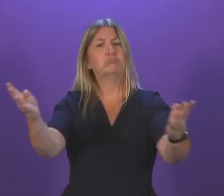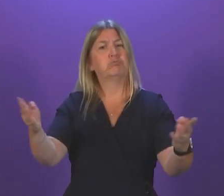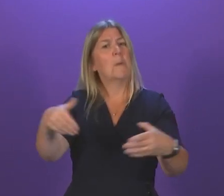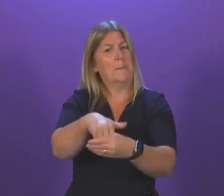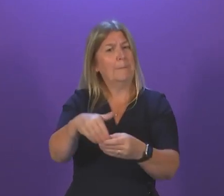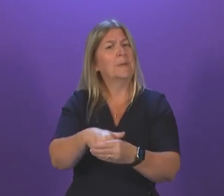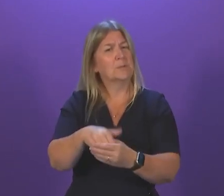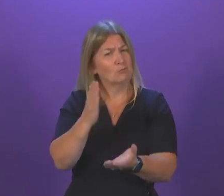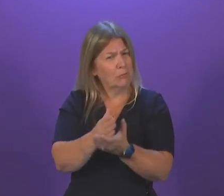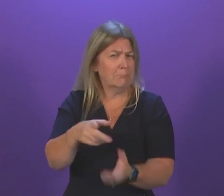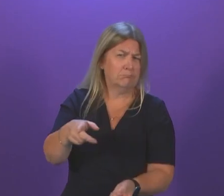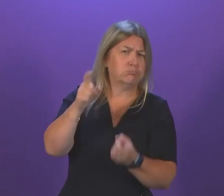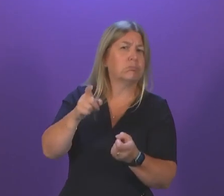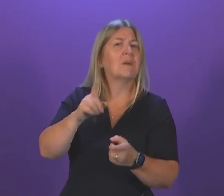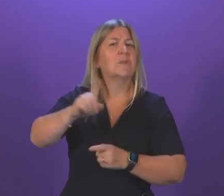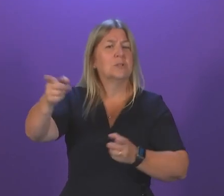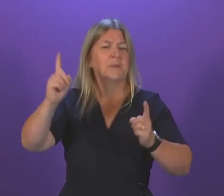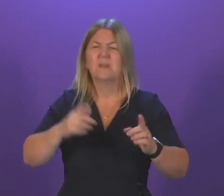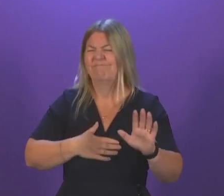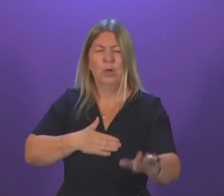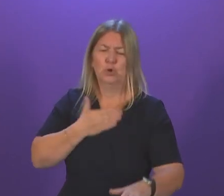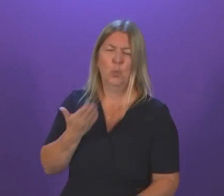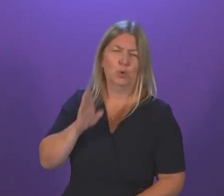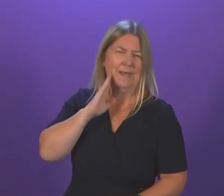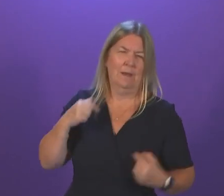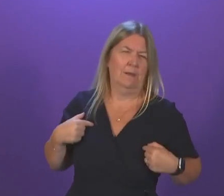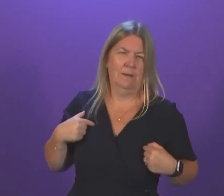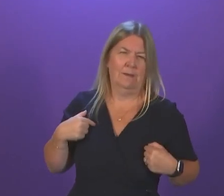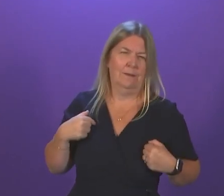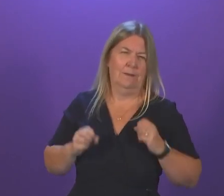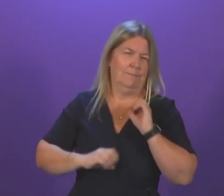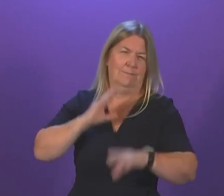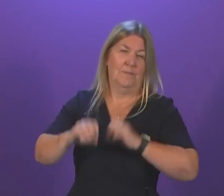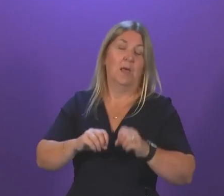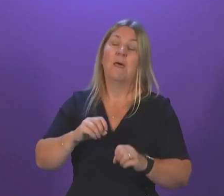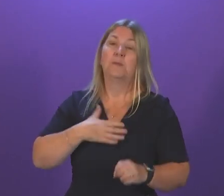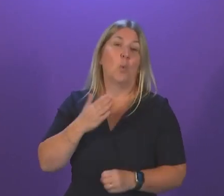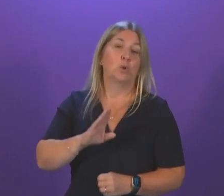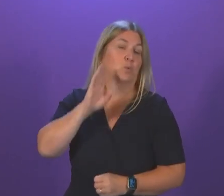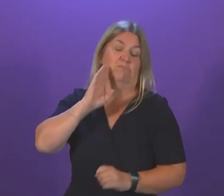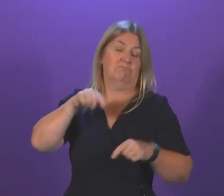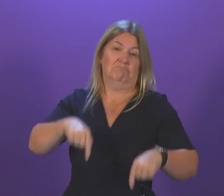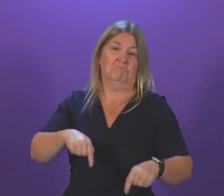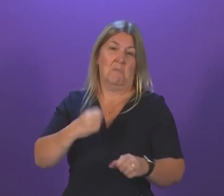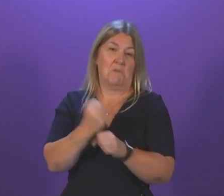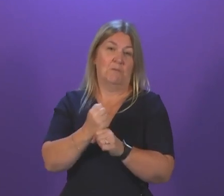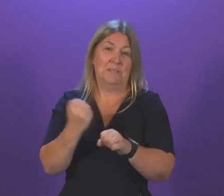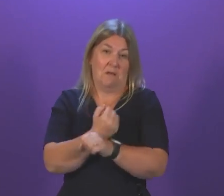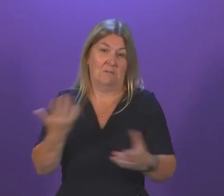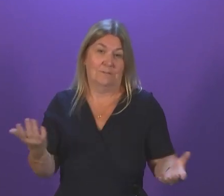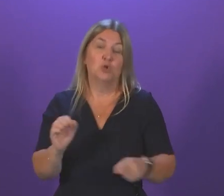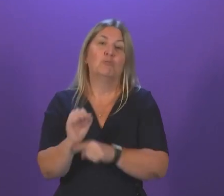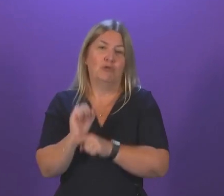to hear the first minister. Thank you. They don't want to hear it, presiding offer, I suspect, because they don't want to hear what this government has done to protect shipbuilding jobs